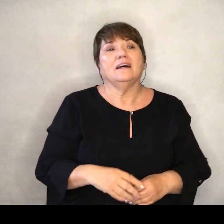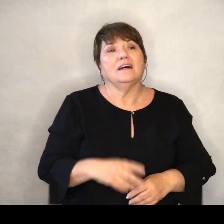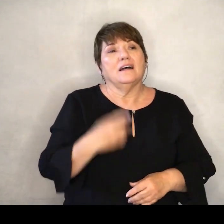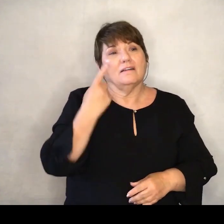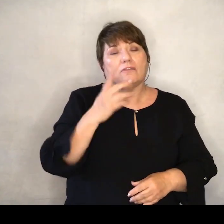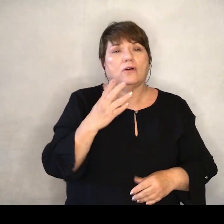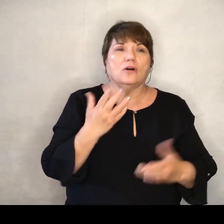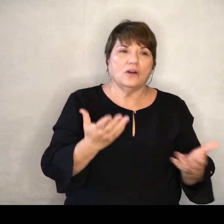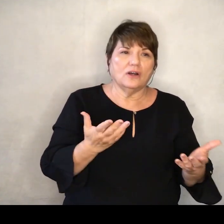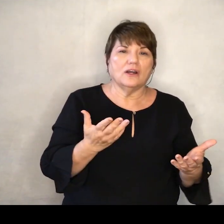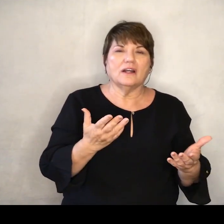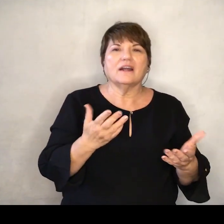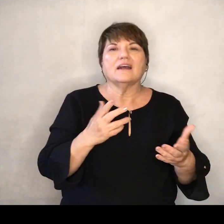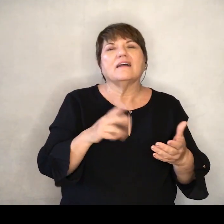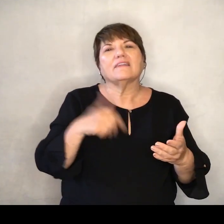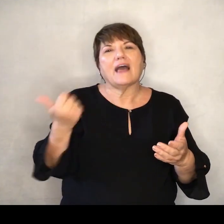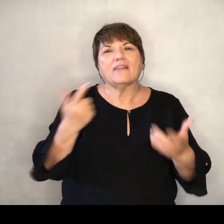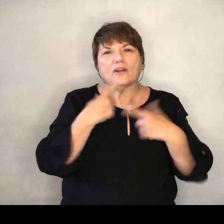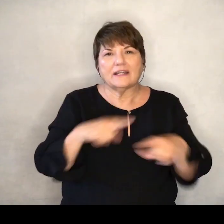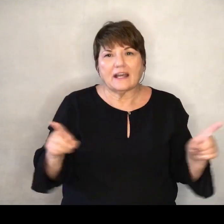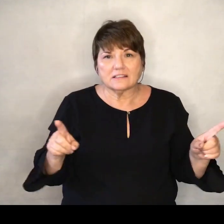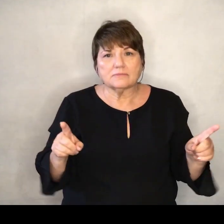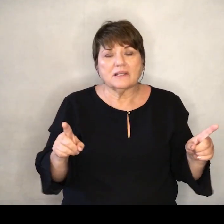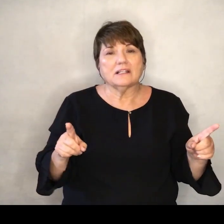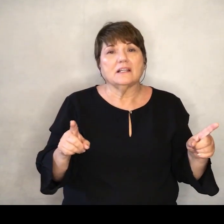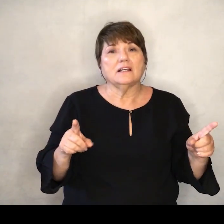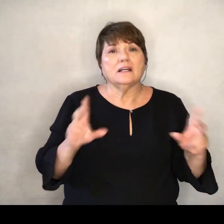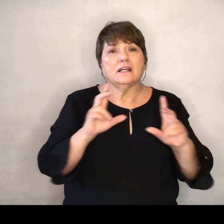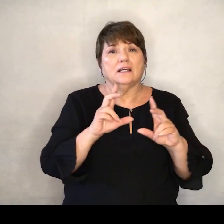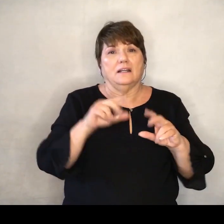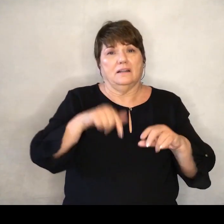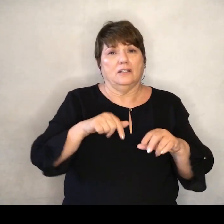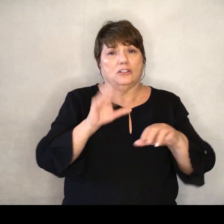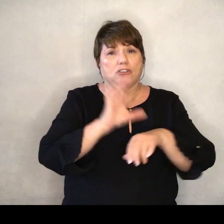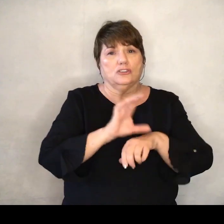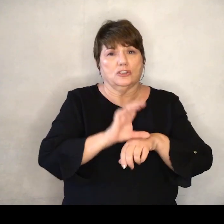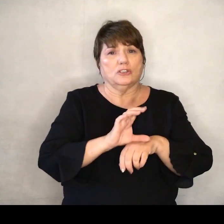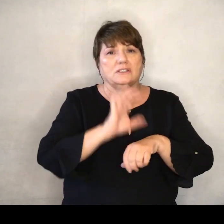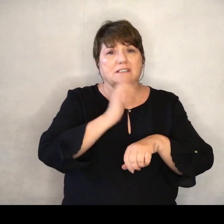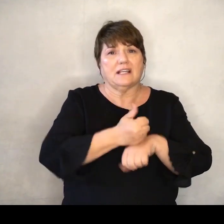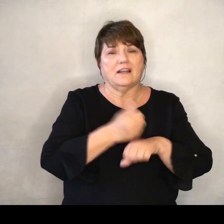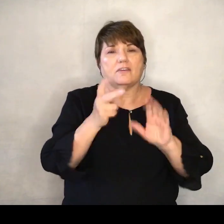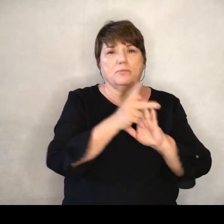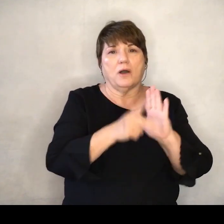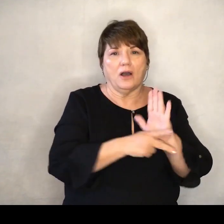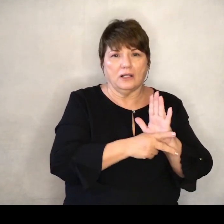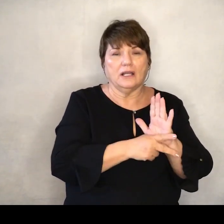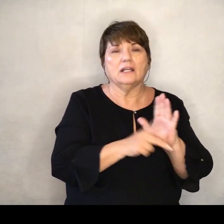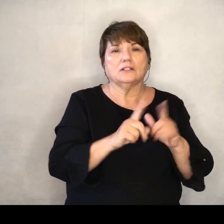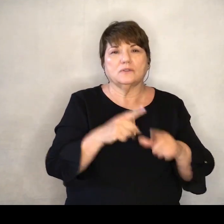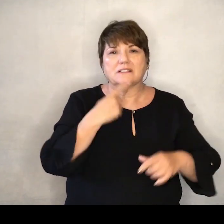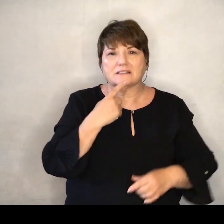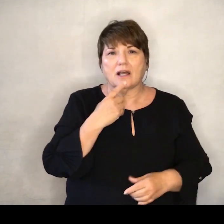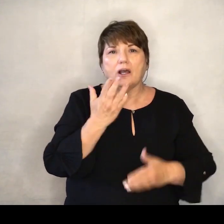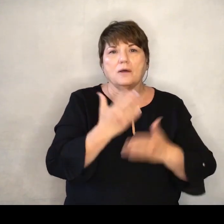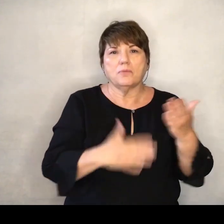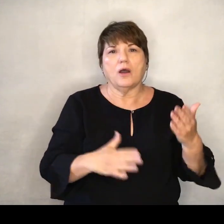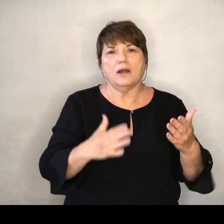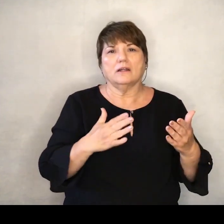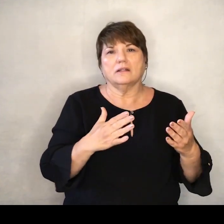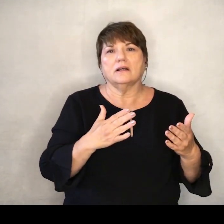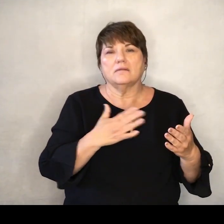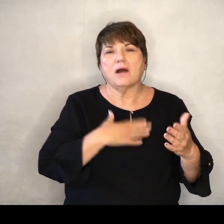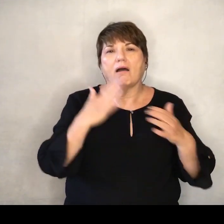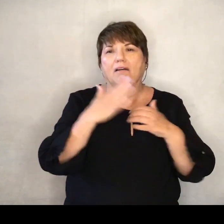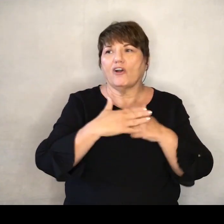part of the congregational meeting And then the other is that The denomination has set forth a policy Which is to say that part of my terms of